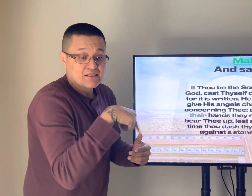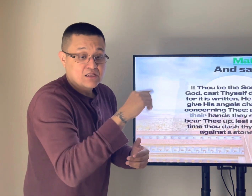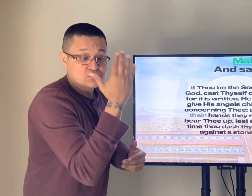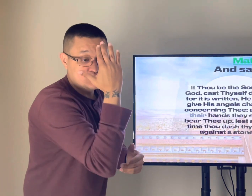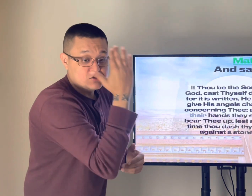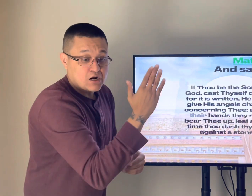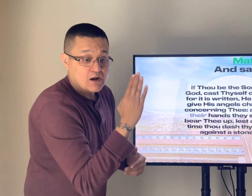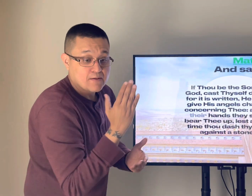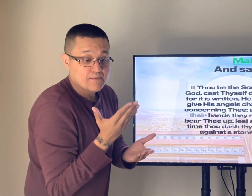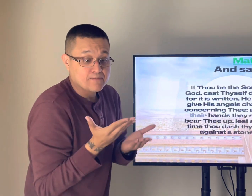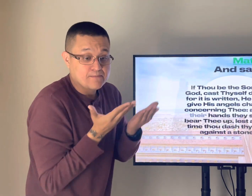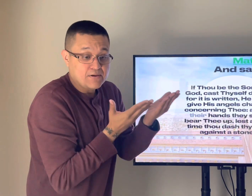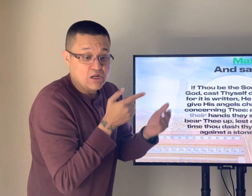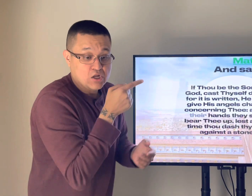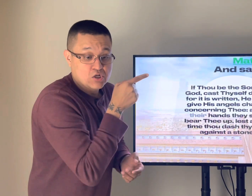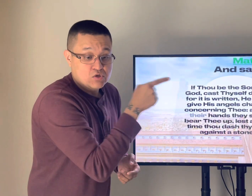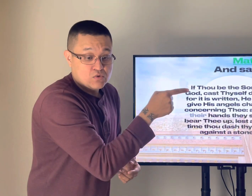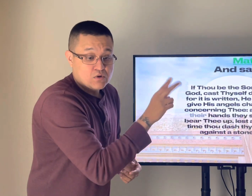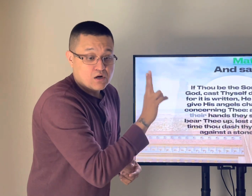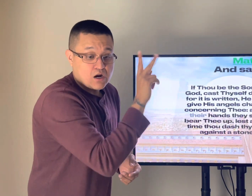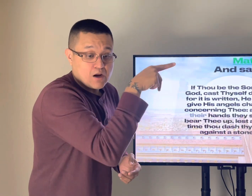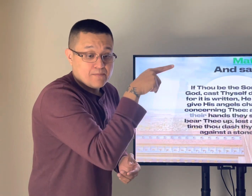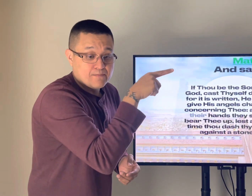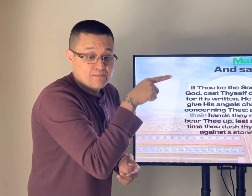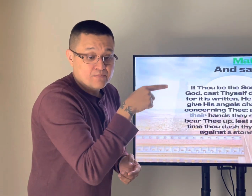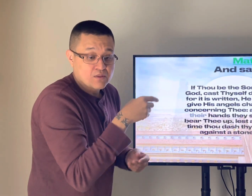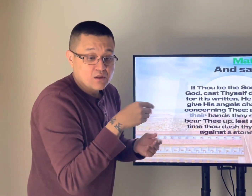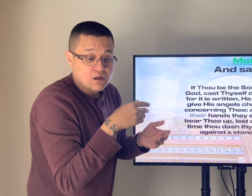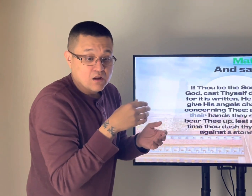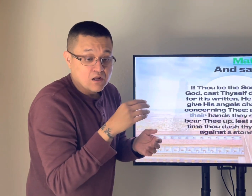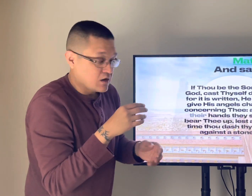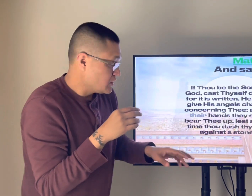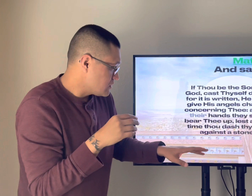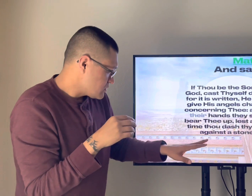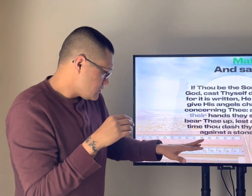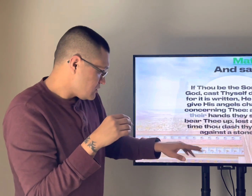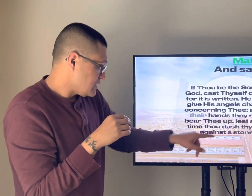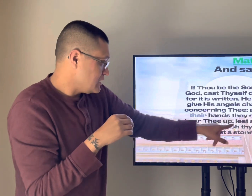that he shall give his angels charge concerning thee and in their hands they shall bear thee up